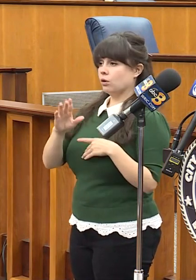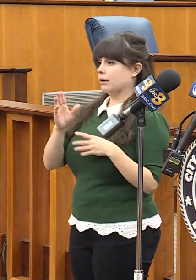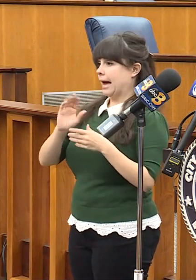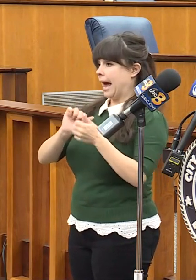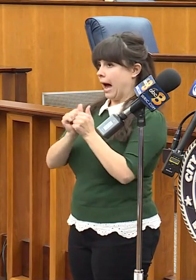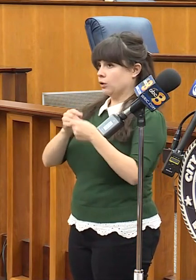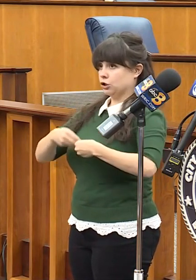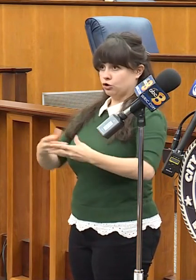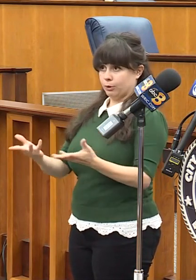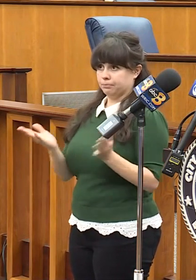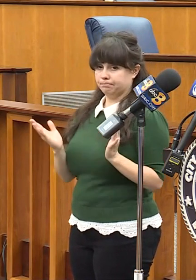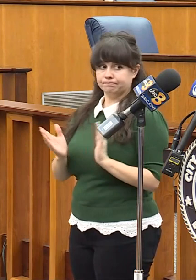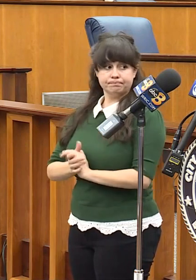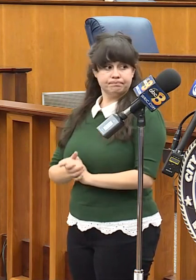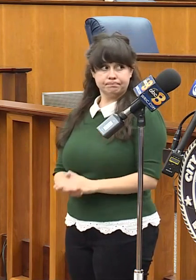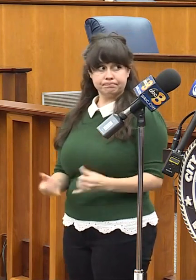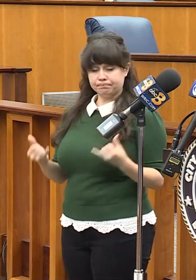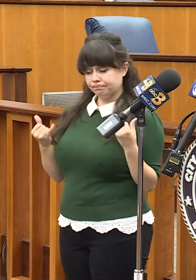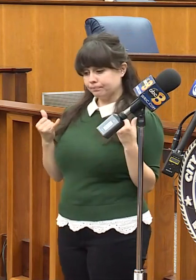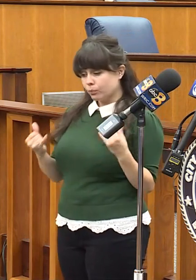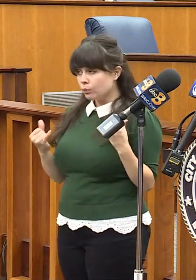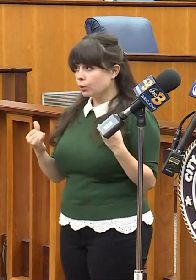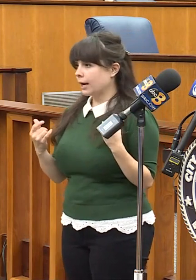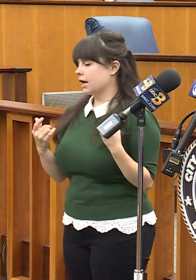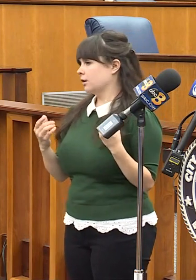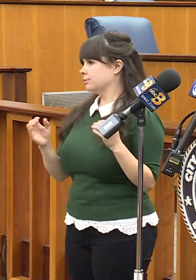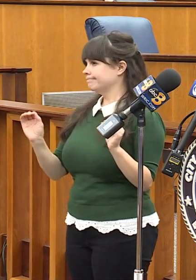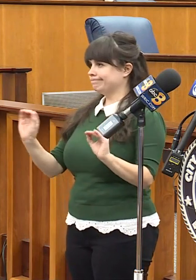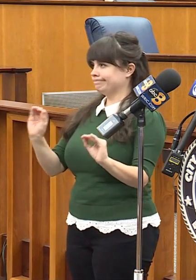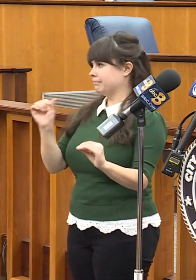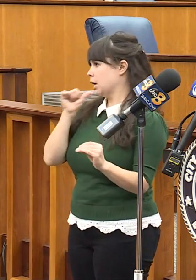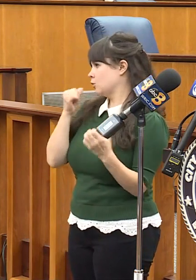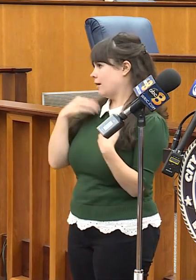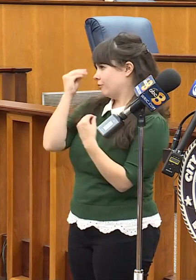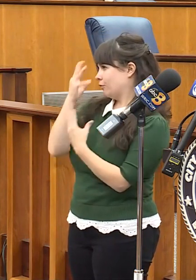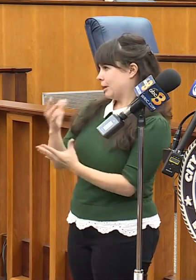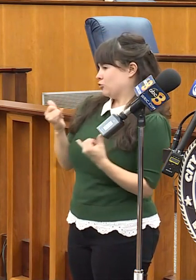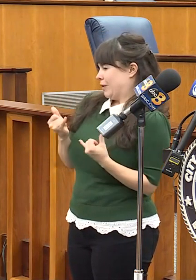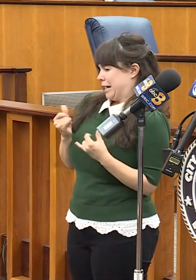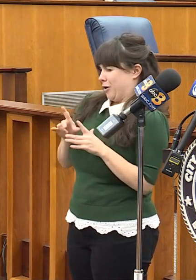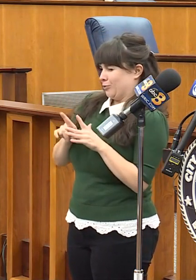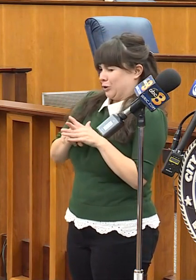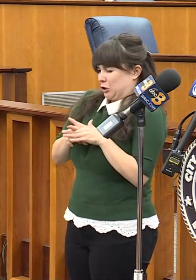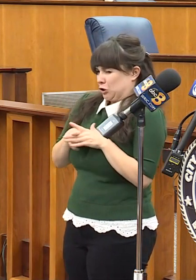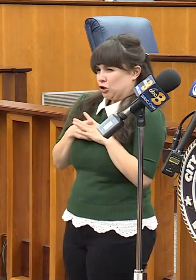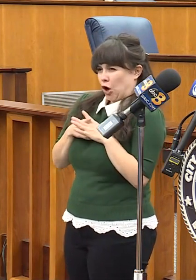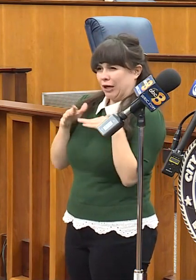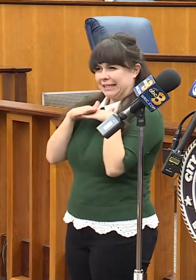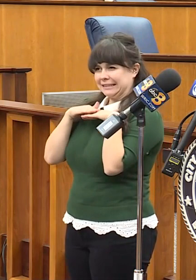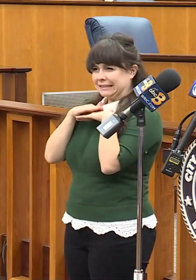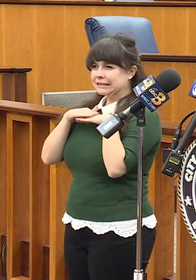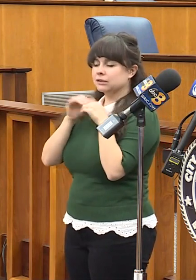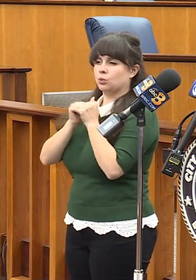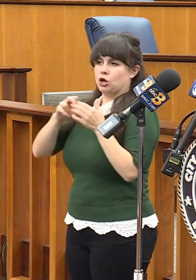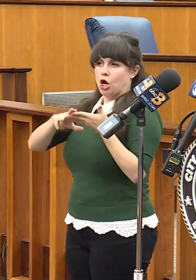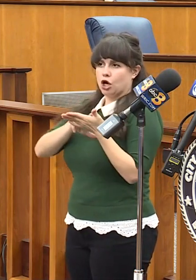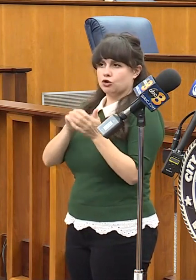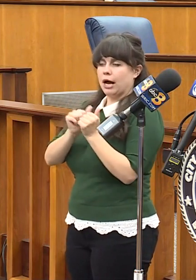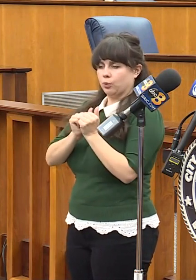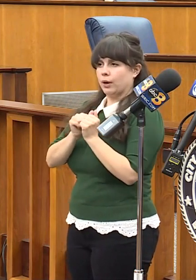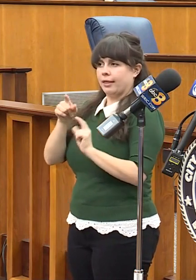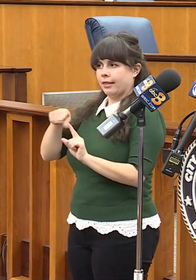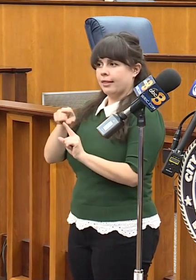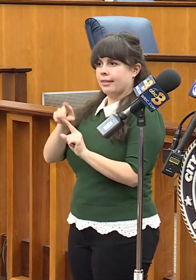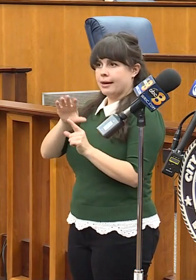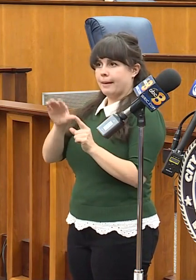I don't currently, I think we're just so much at the front end of the contract with Beckton Dickinson and, you know, I